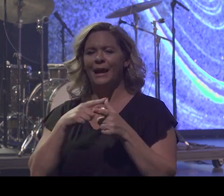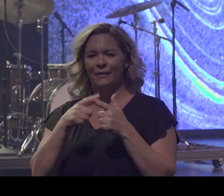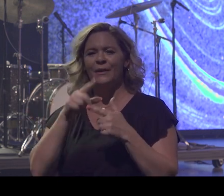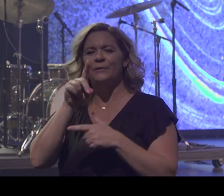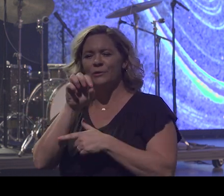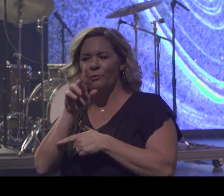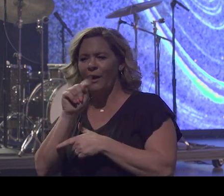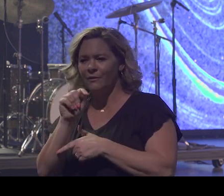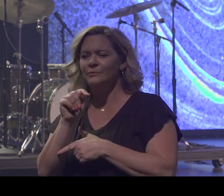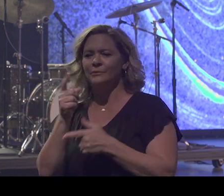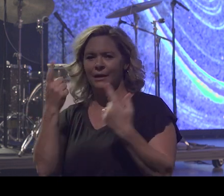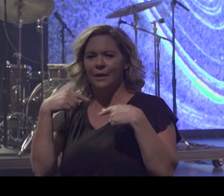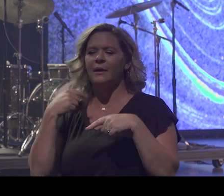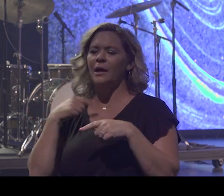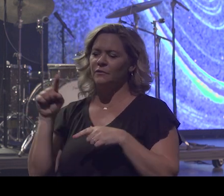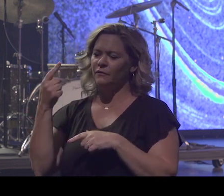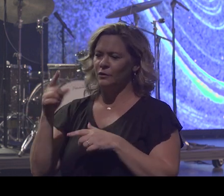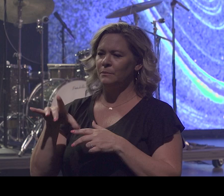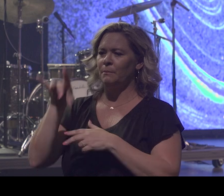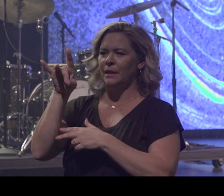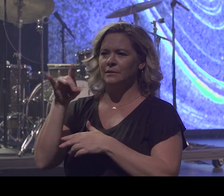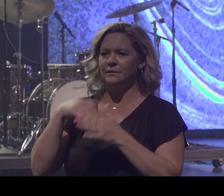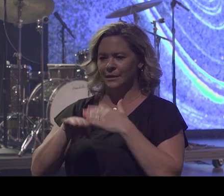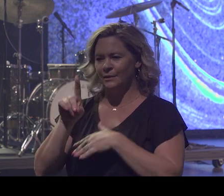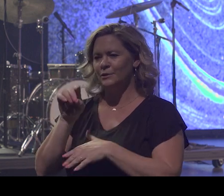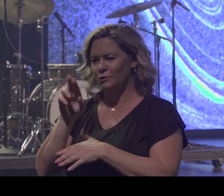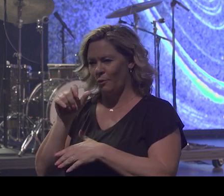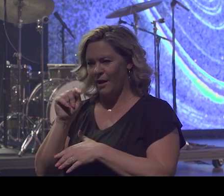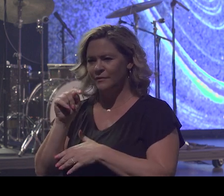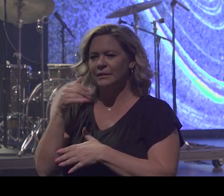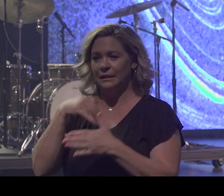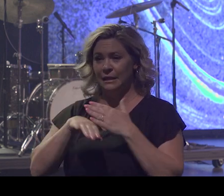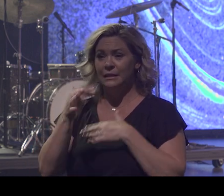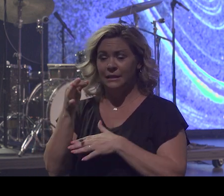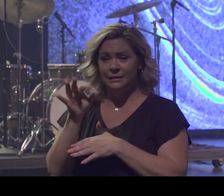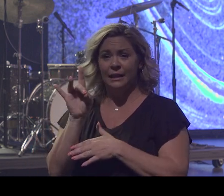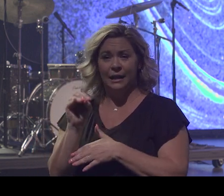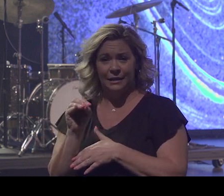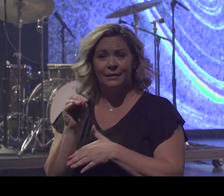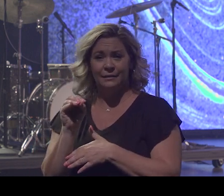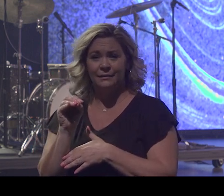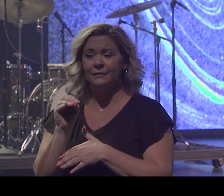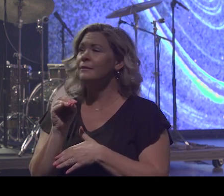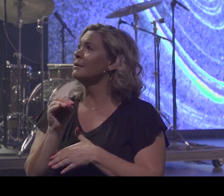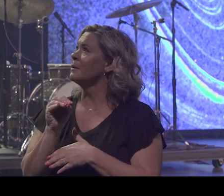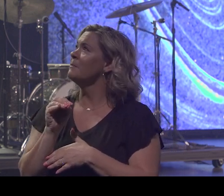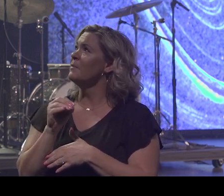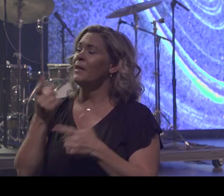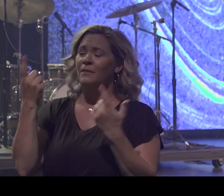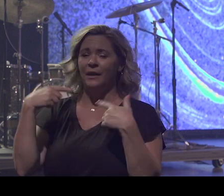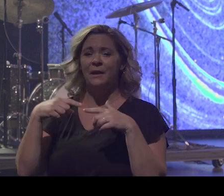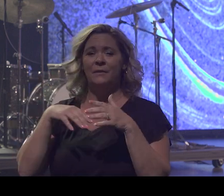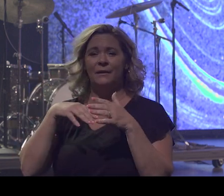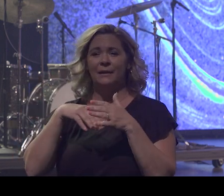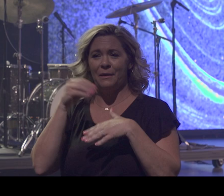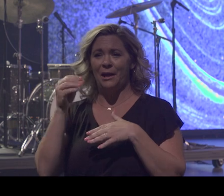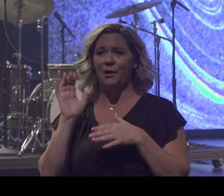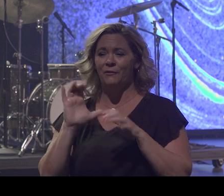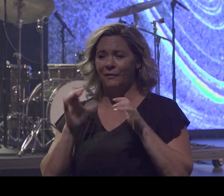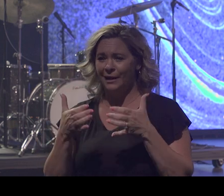end up being the first pick in the draft in 1980 by the New York Mets. They come and get me out of class and they says, you've been